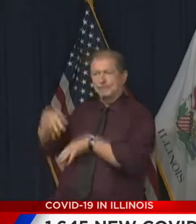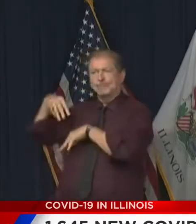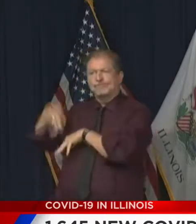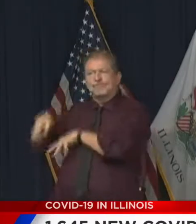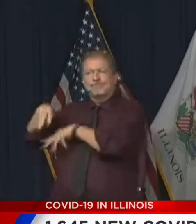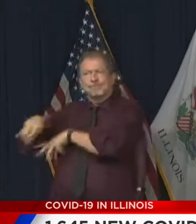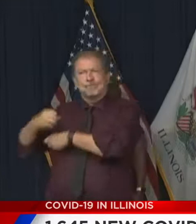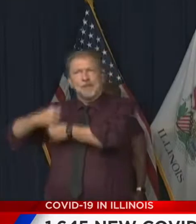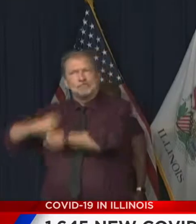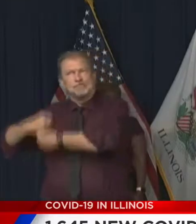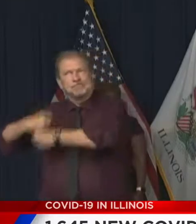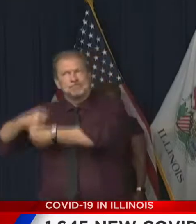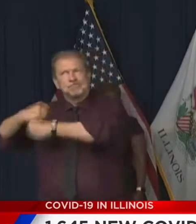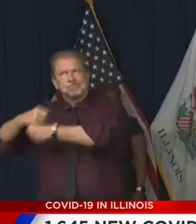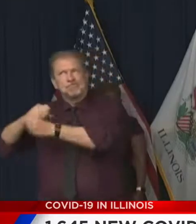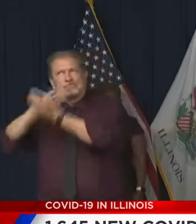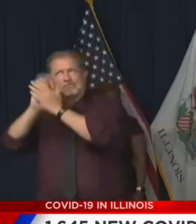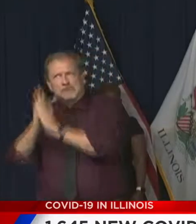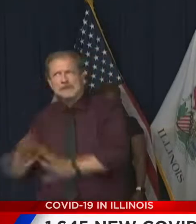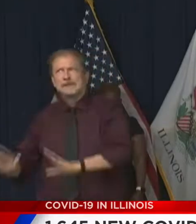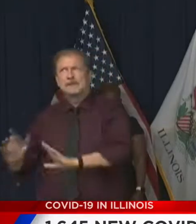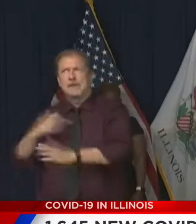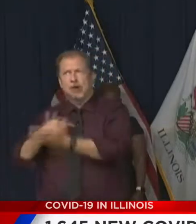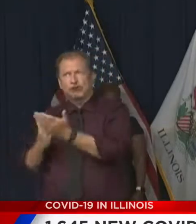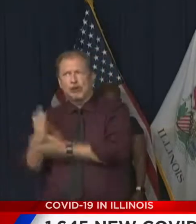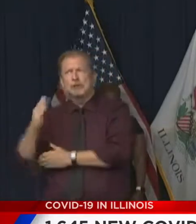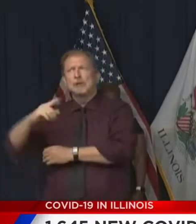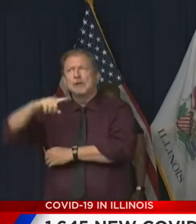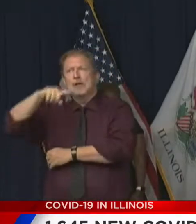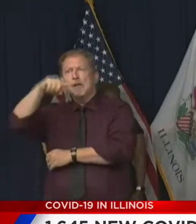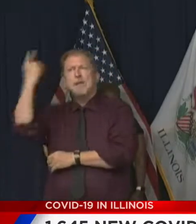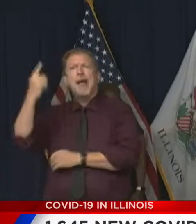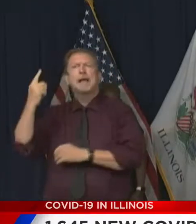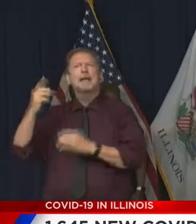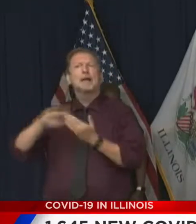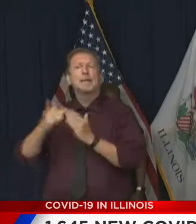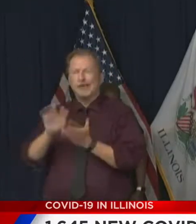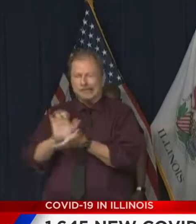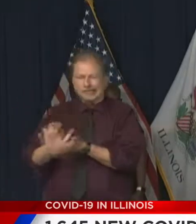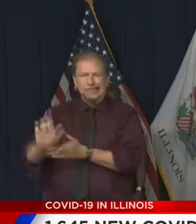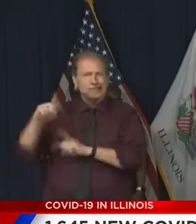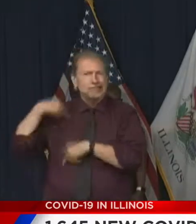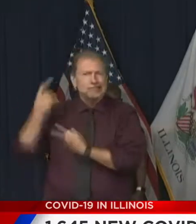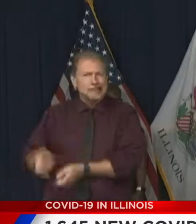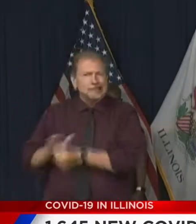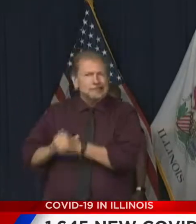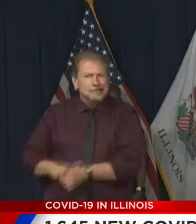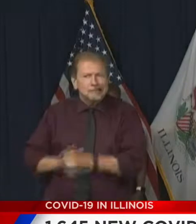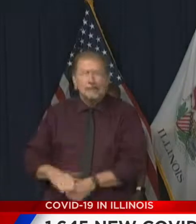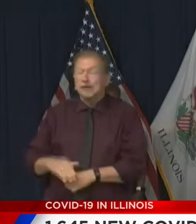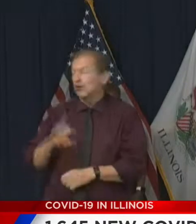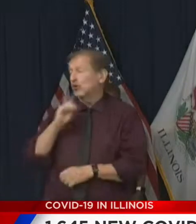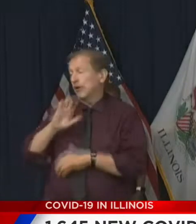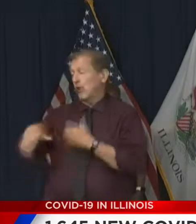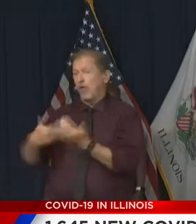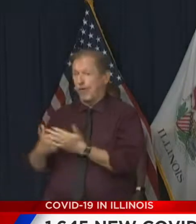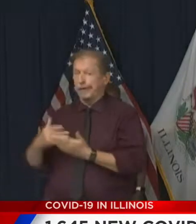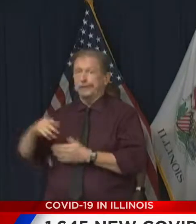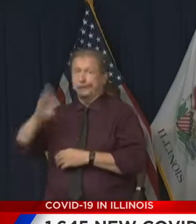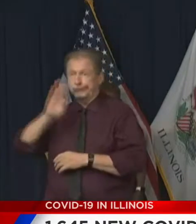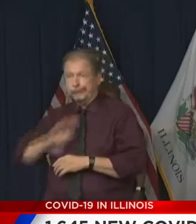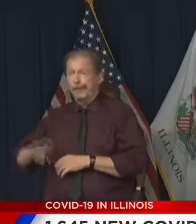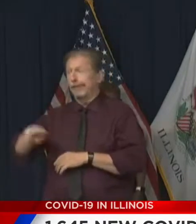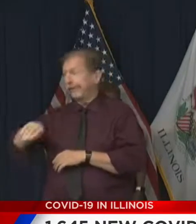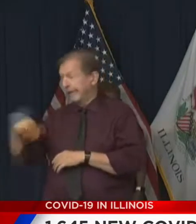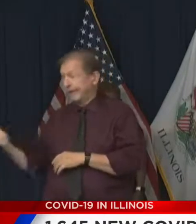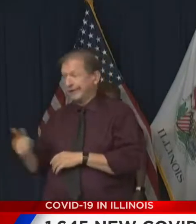up for the fact that black communities, frankly, all communities of color have been disinvested from and that